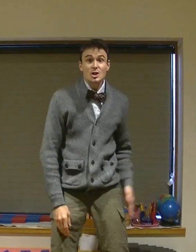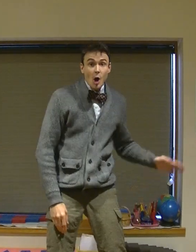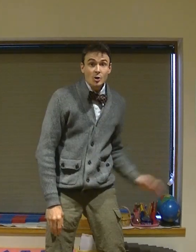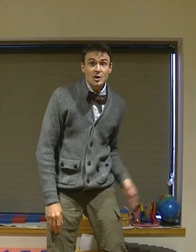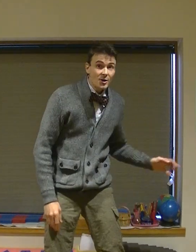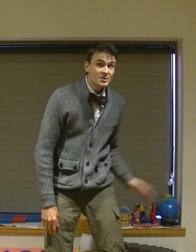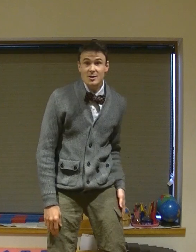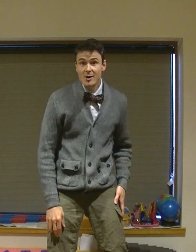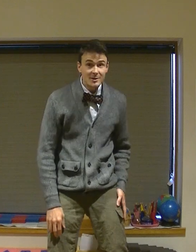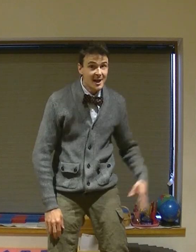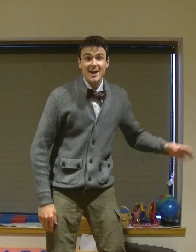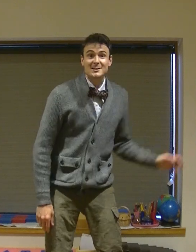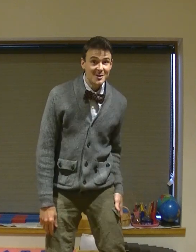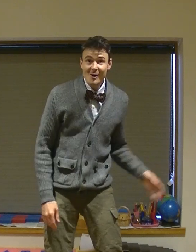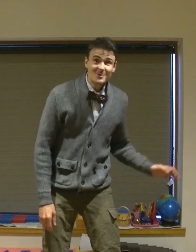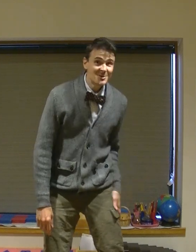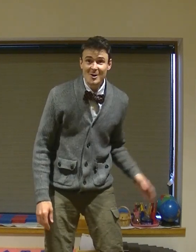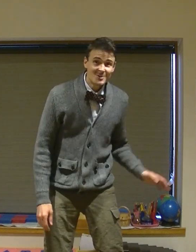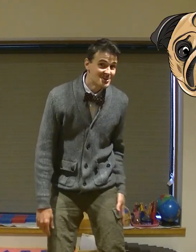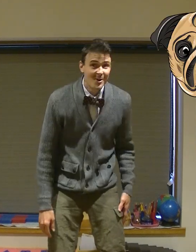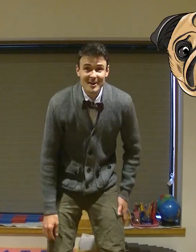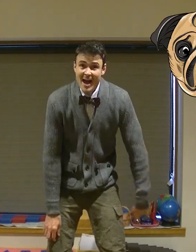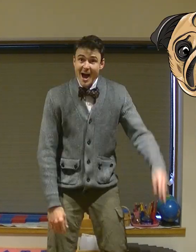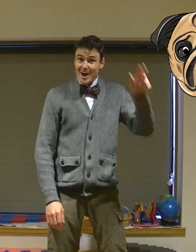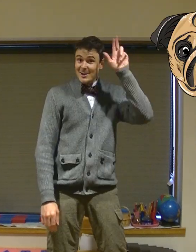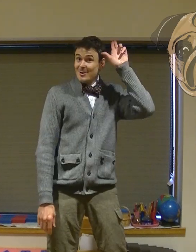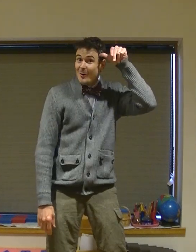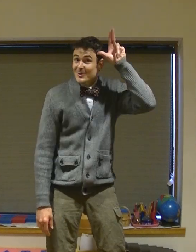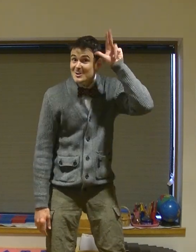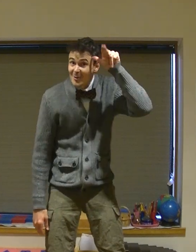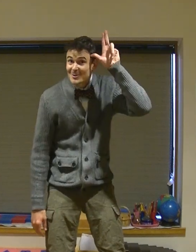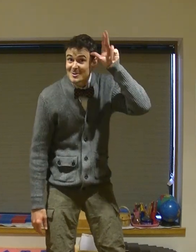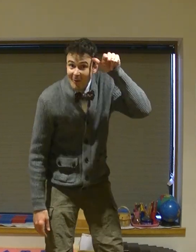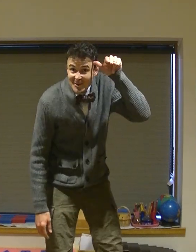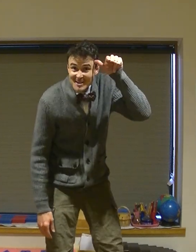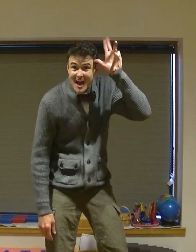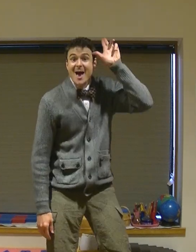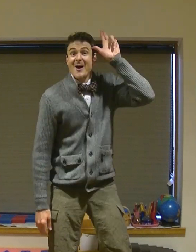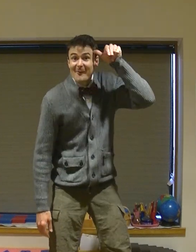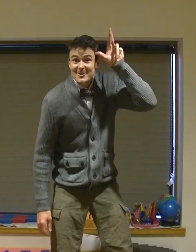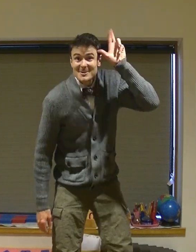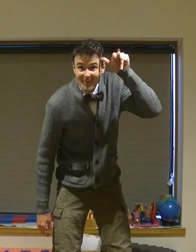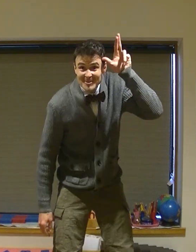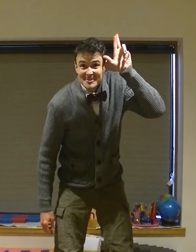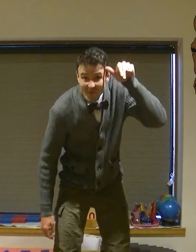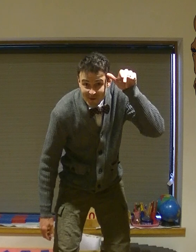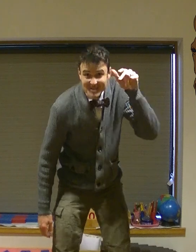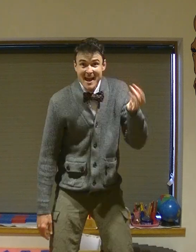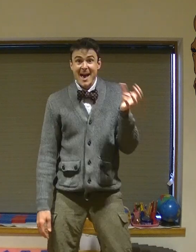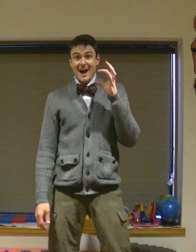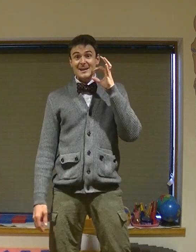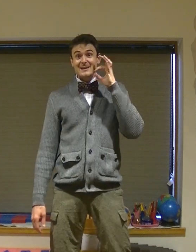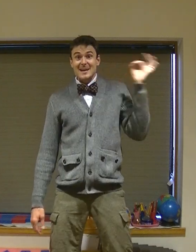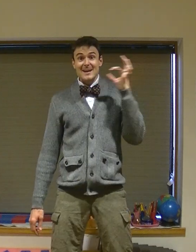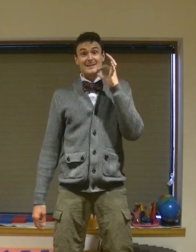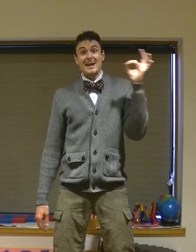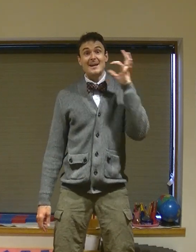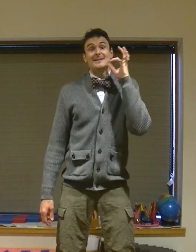dog dog dog! Dog dog dog! I can horse horse horse! Horse horse horse! I can cat cat